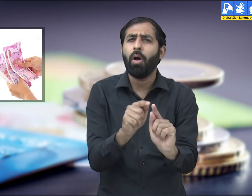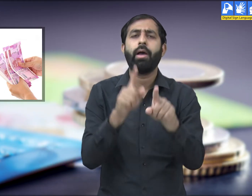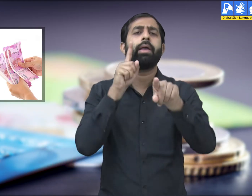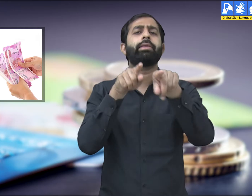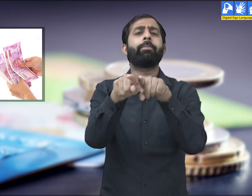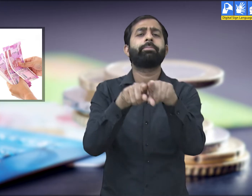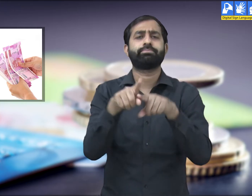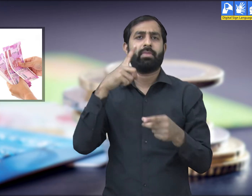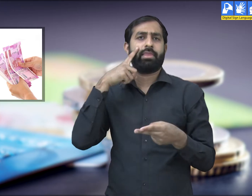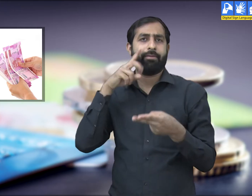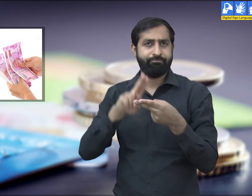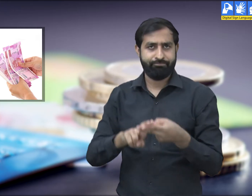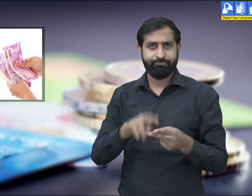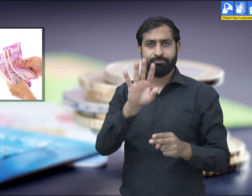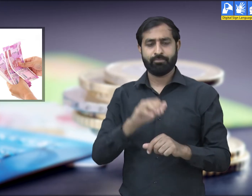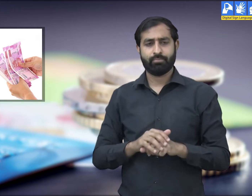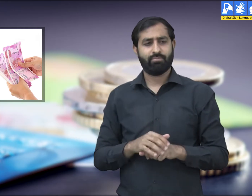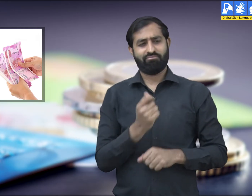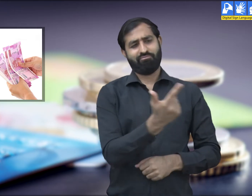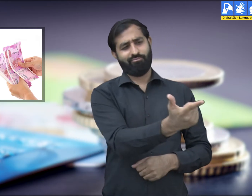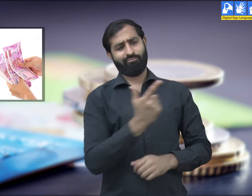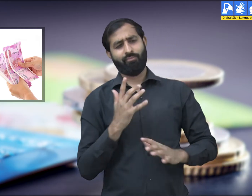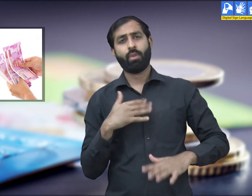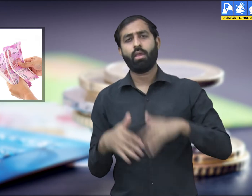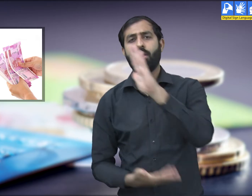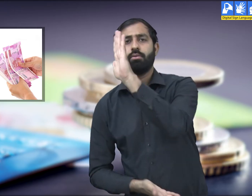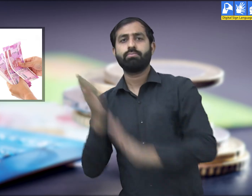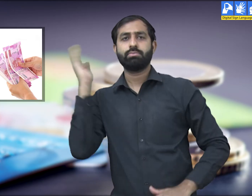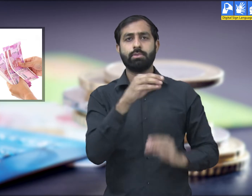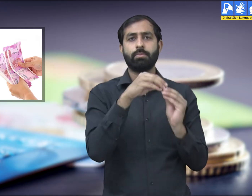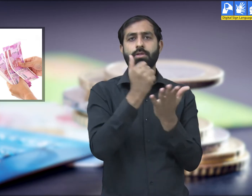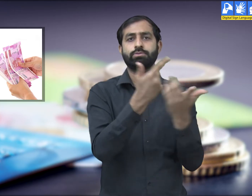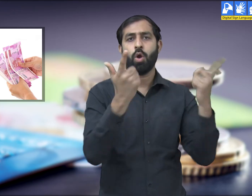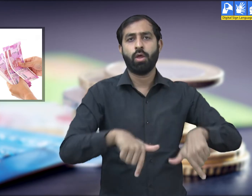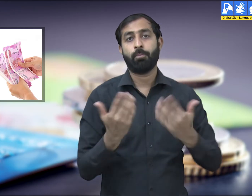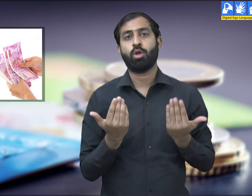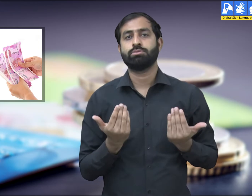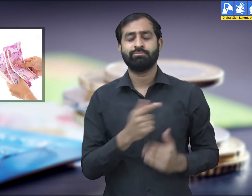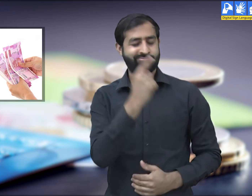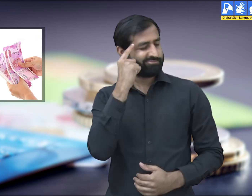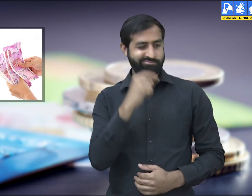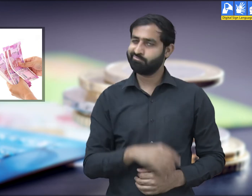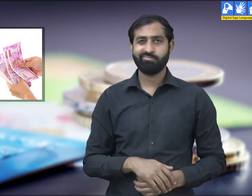Why a collateral? If the borrower after taking the loan absconds the bank will face a loss.